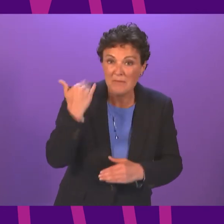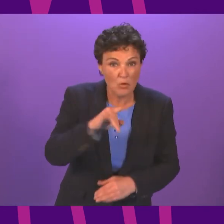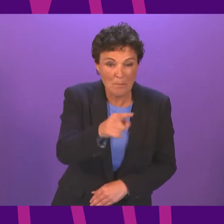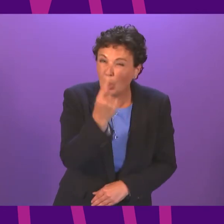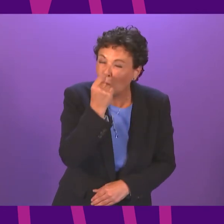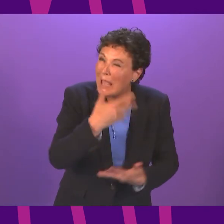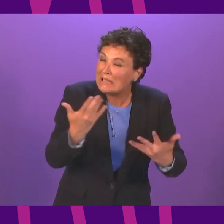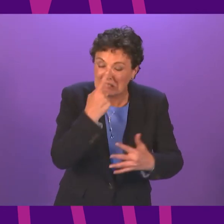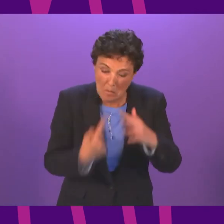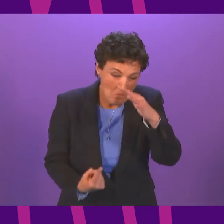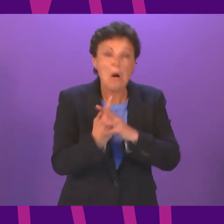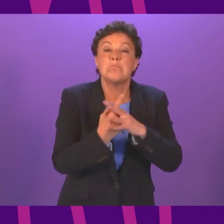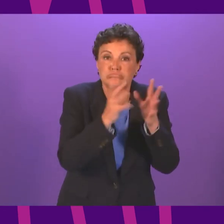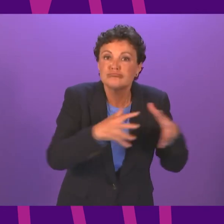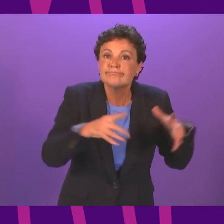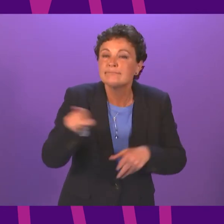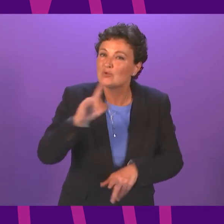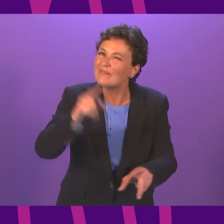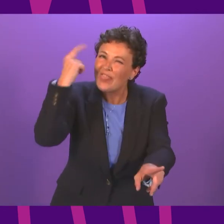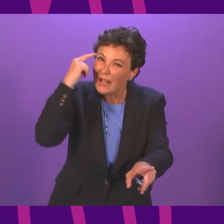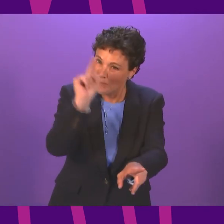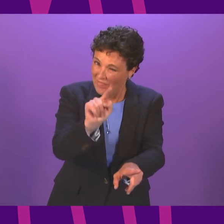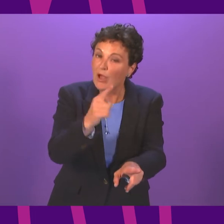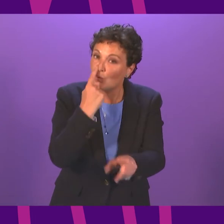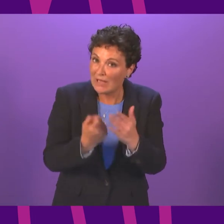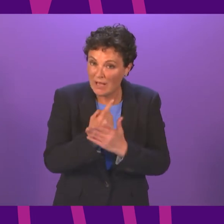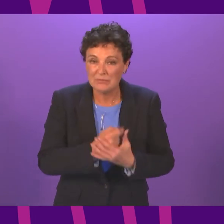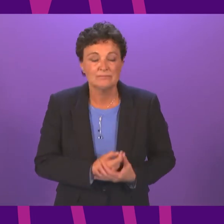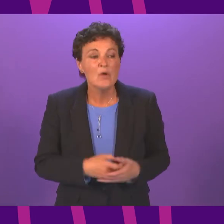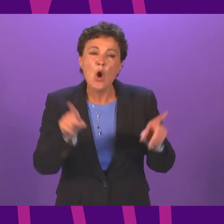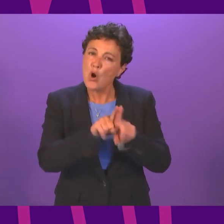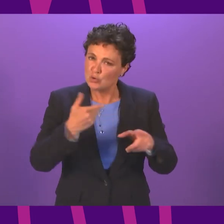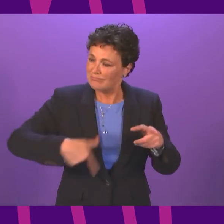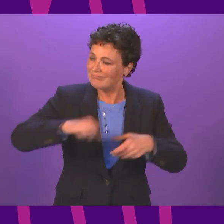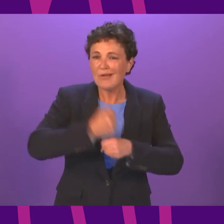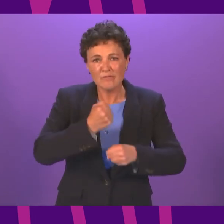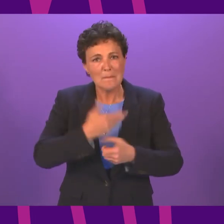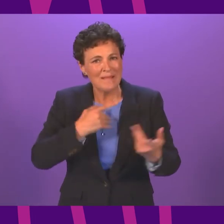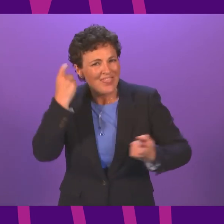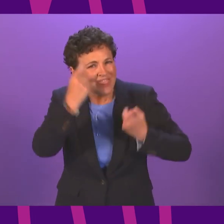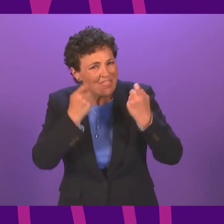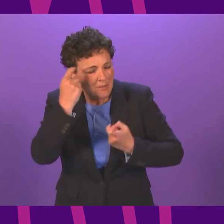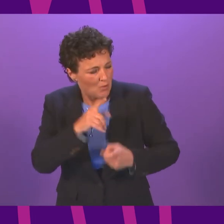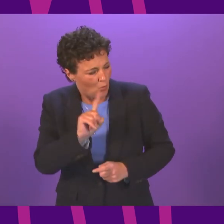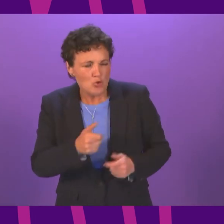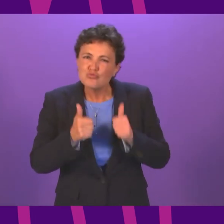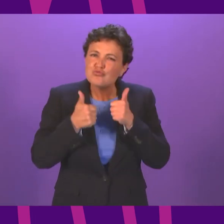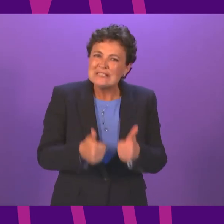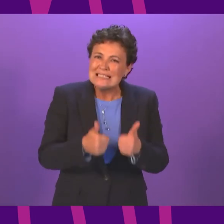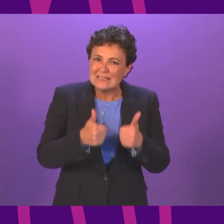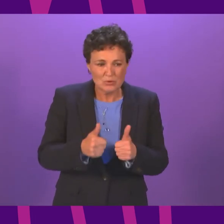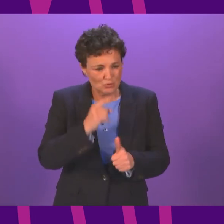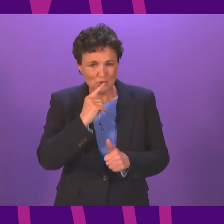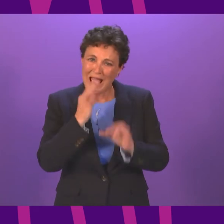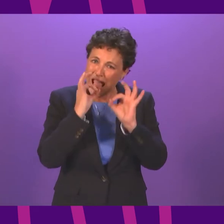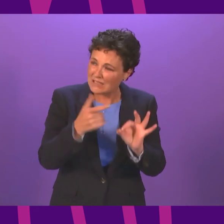But we have also considered the wider harms that restrictions cause. And we have considered how reasonable and proportionate it is to require people